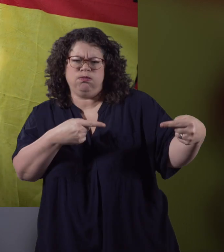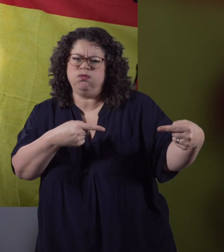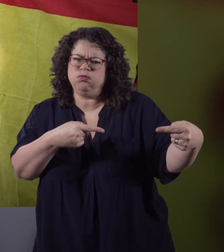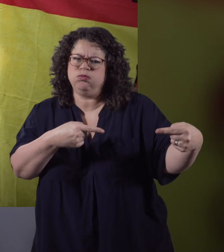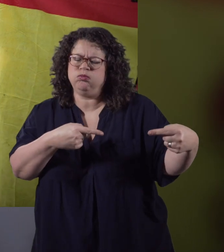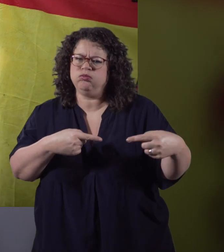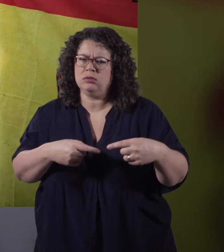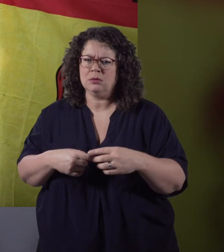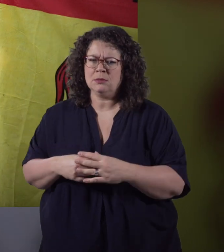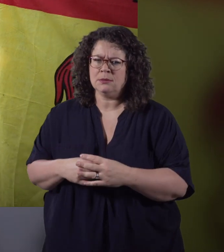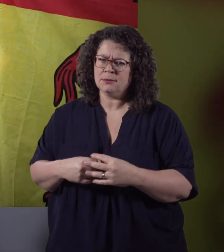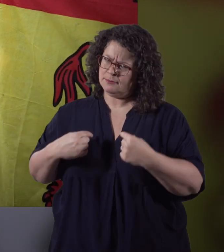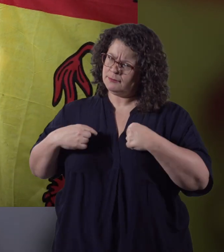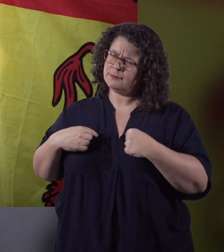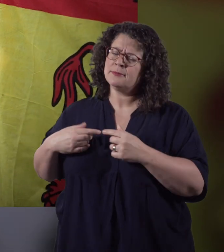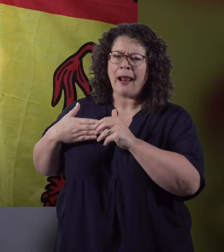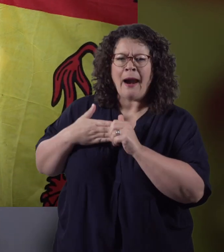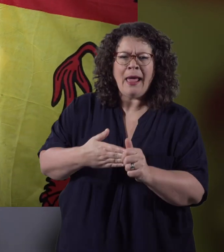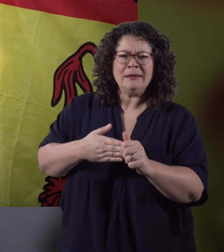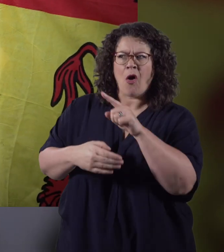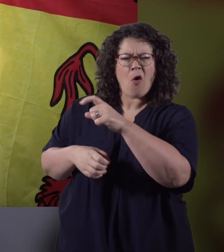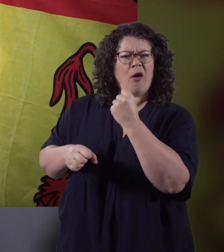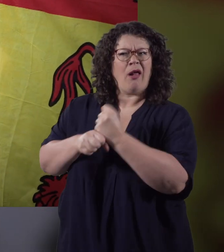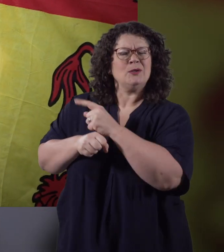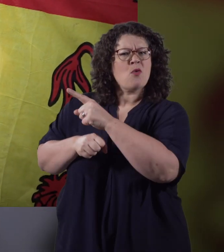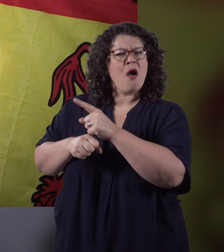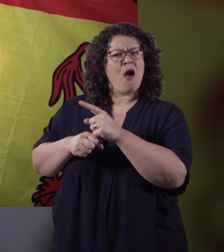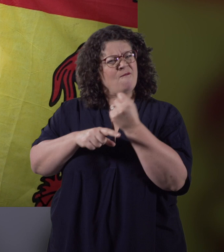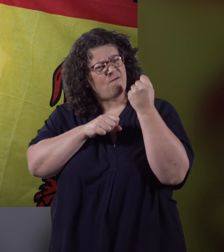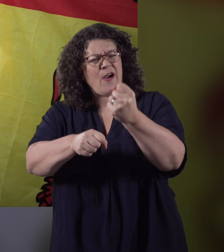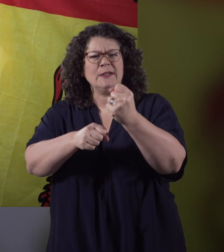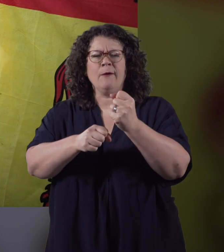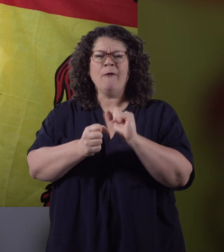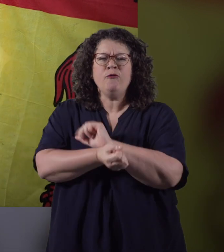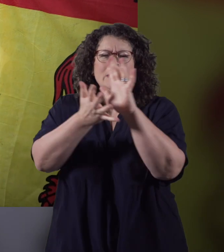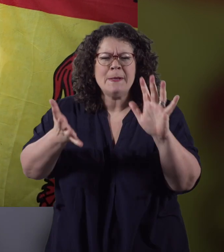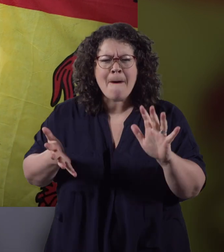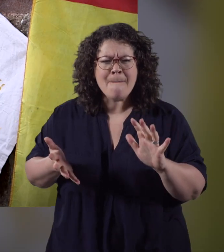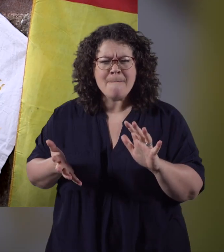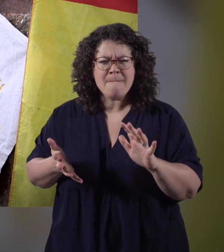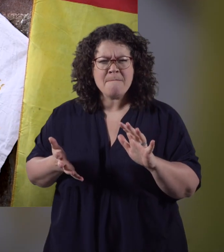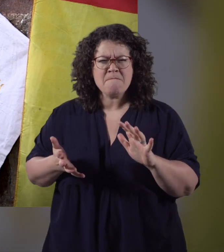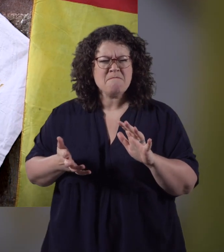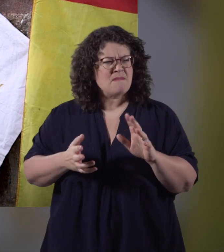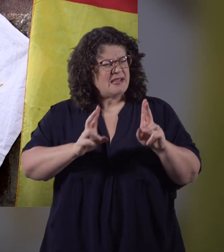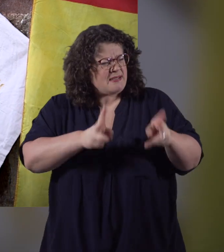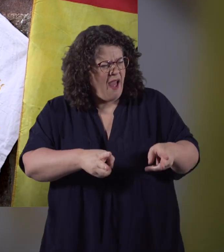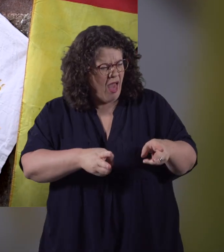men. Yes, one of the leaders of Glyndwr's fight for freedom. Death would be my brother's